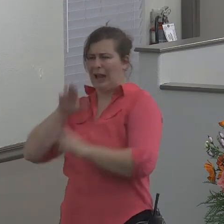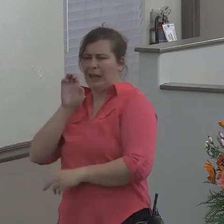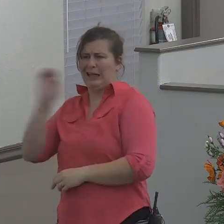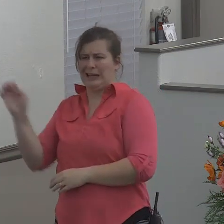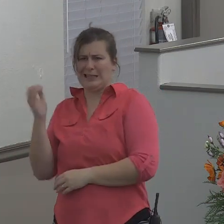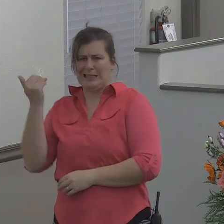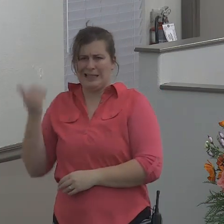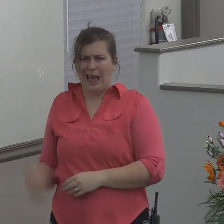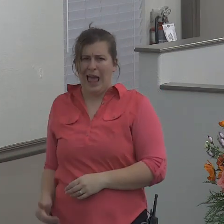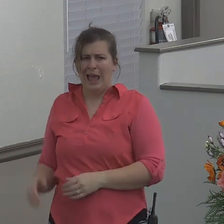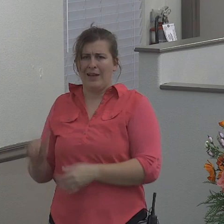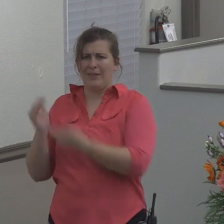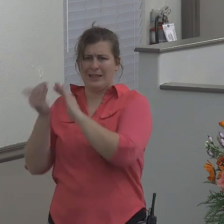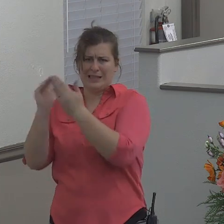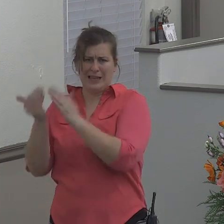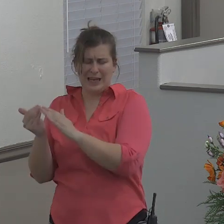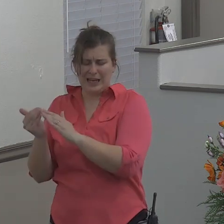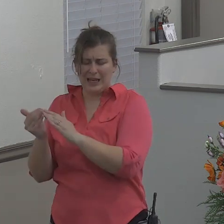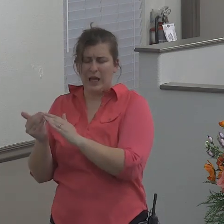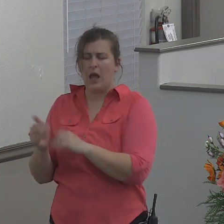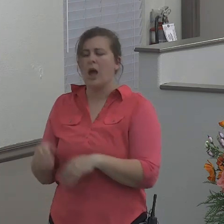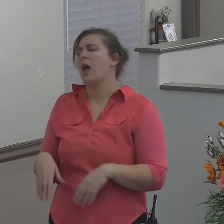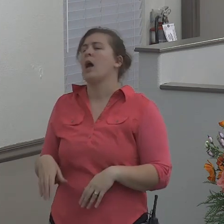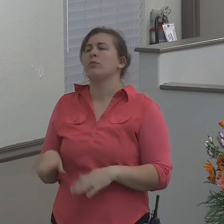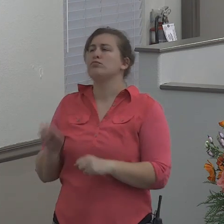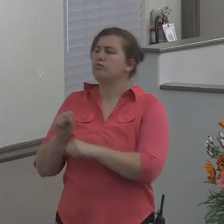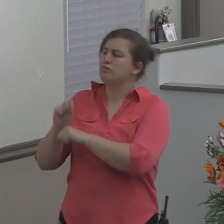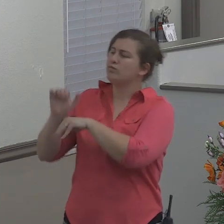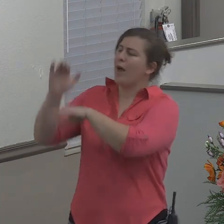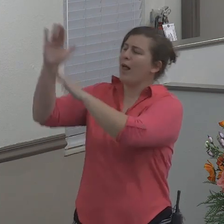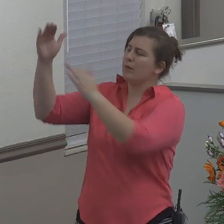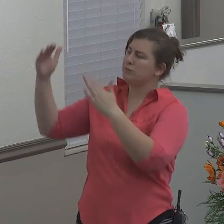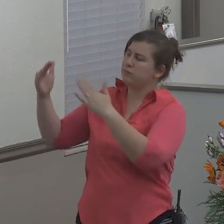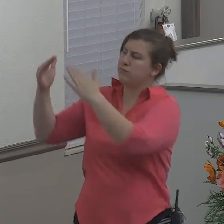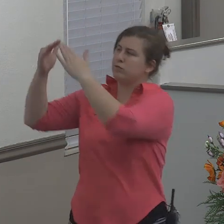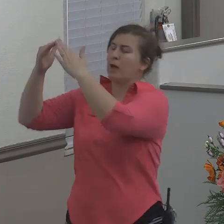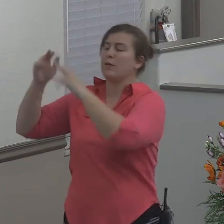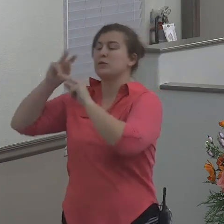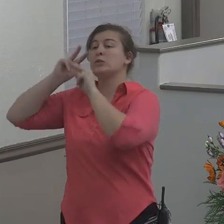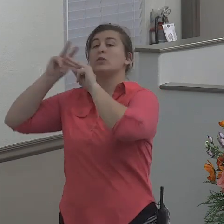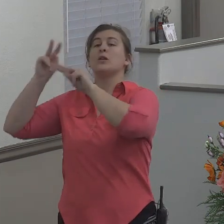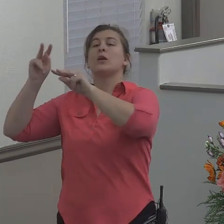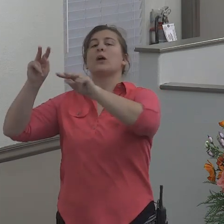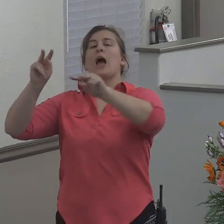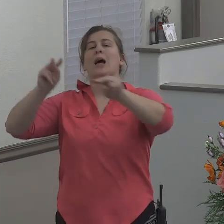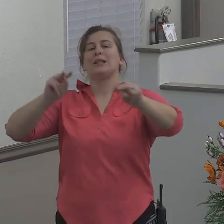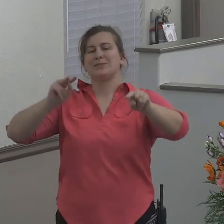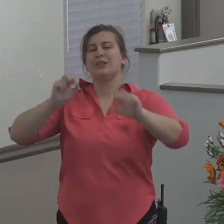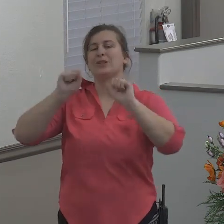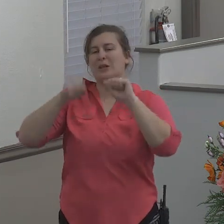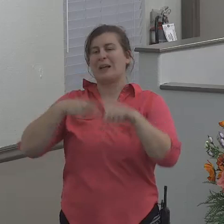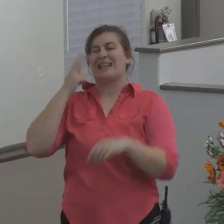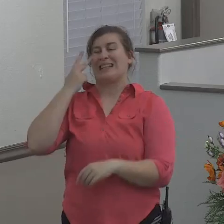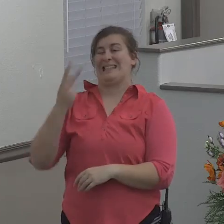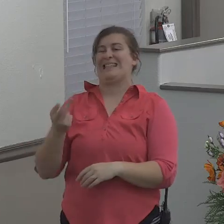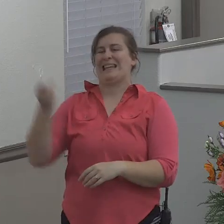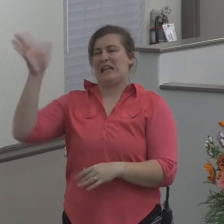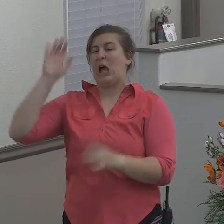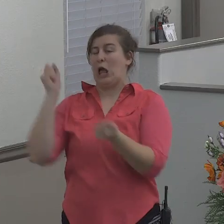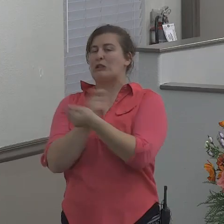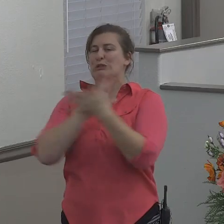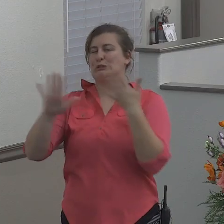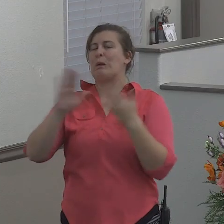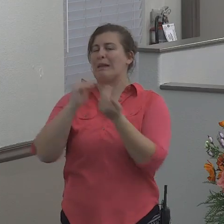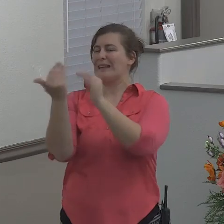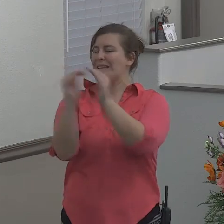side of the city was up in the hill country up at an elevation that Jonah got himself a good spot where he could look